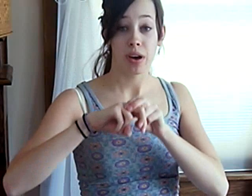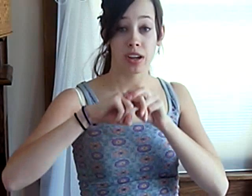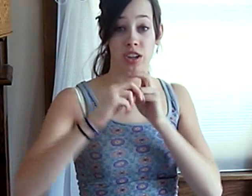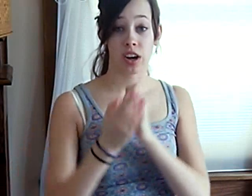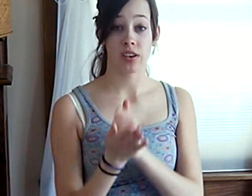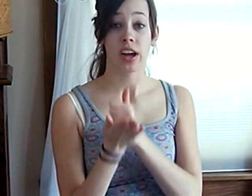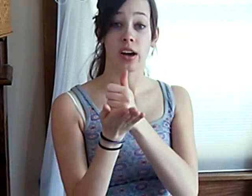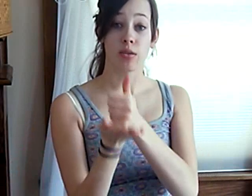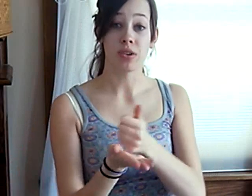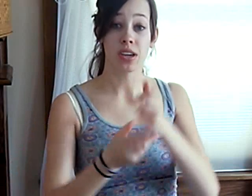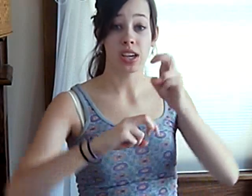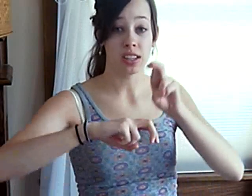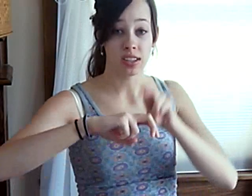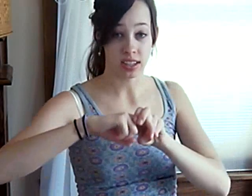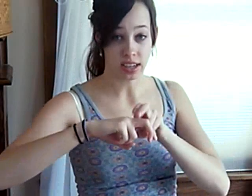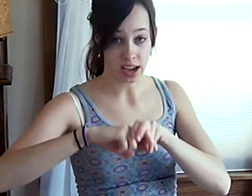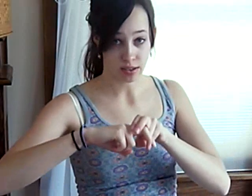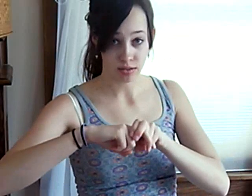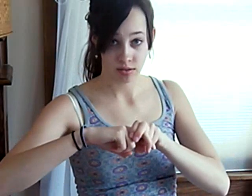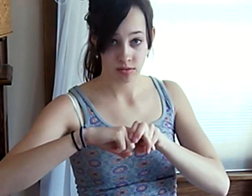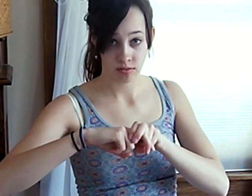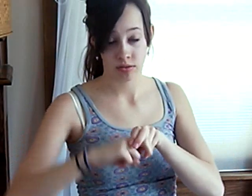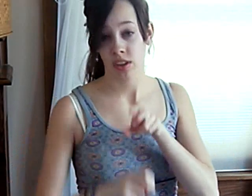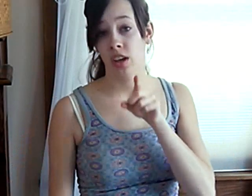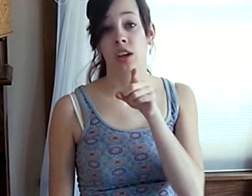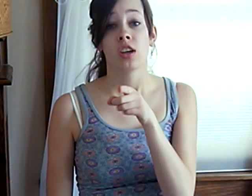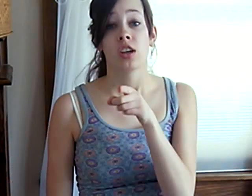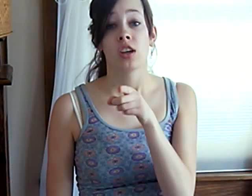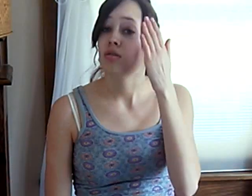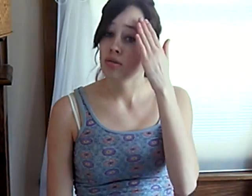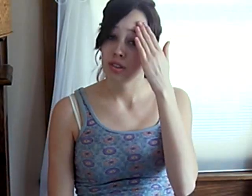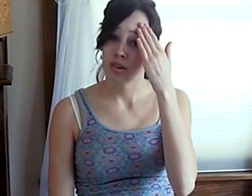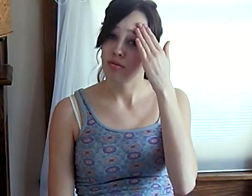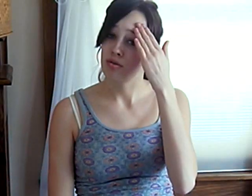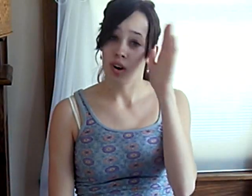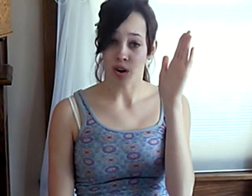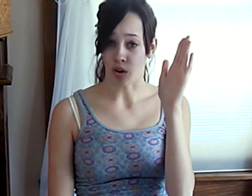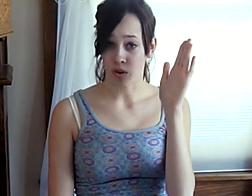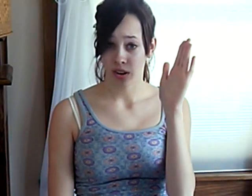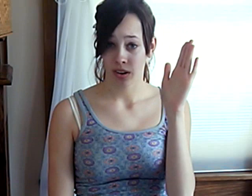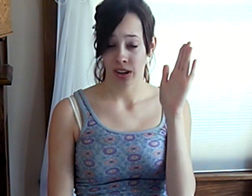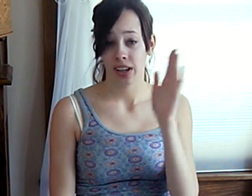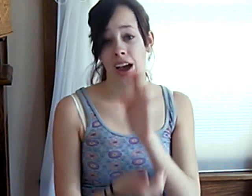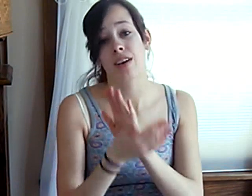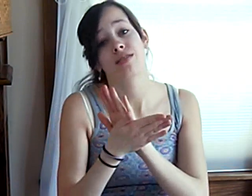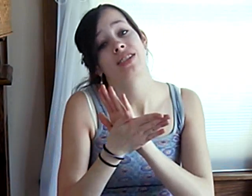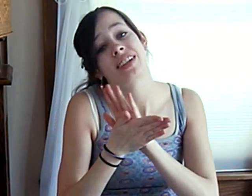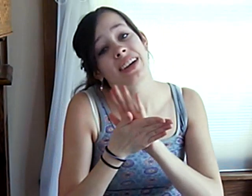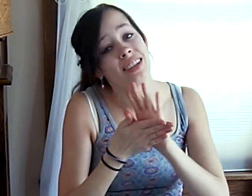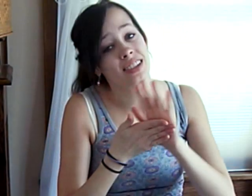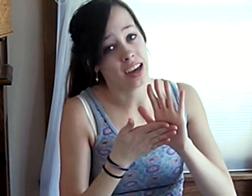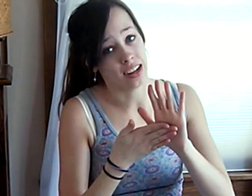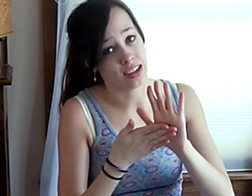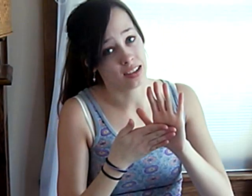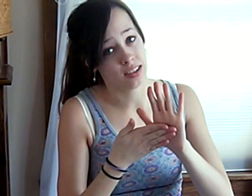my chair out and help me in. Sit down. You don't know how nice that is,